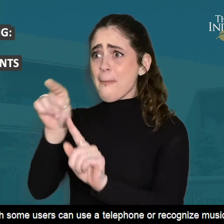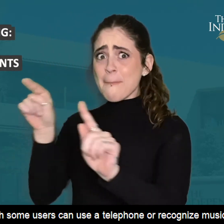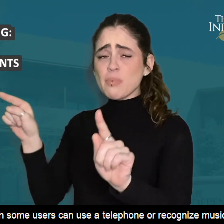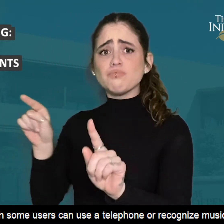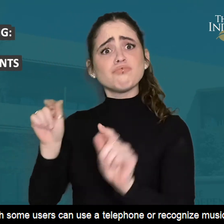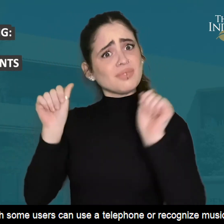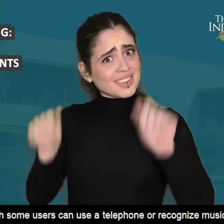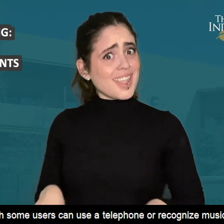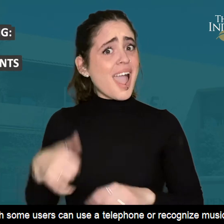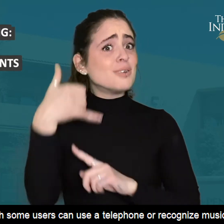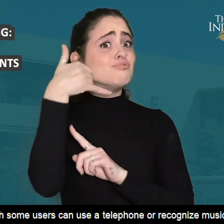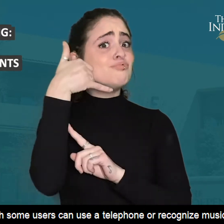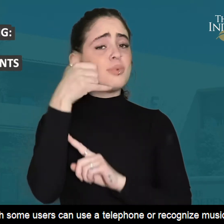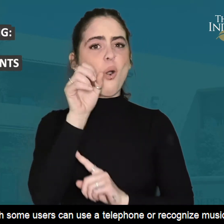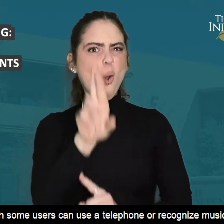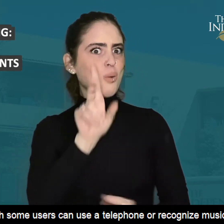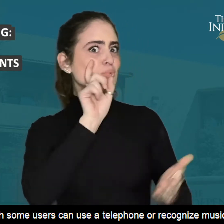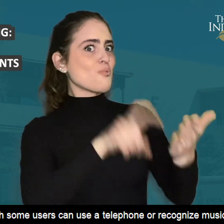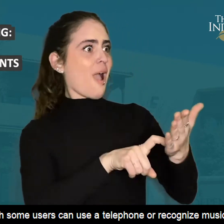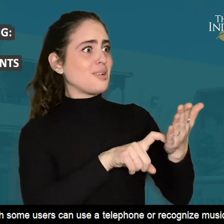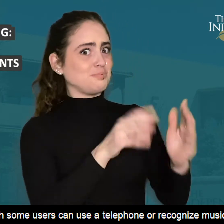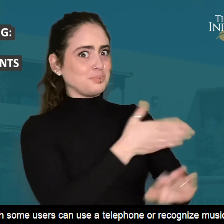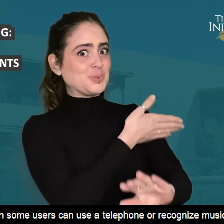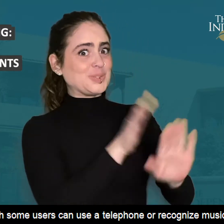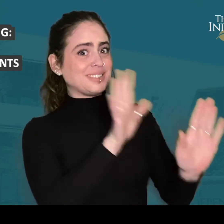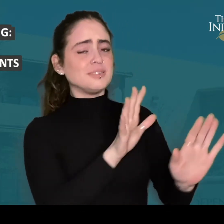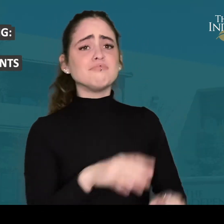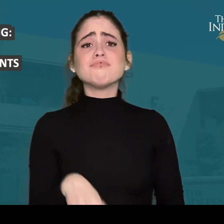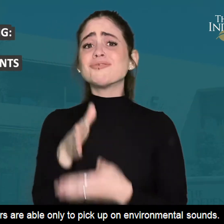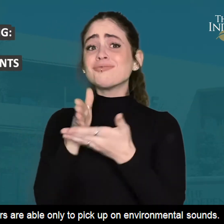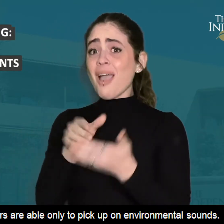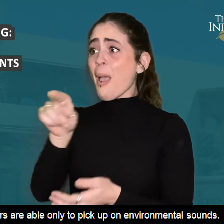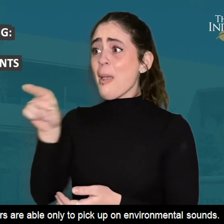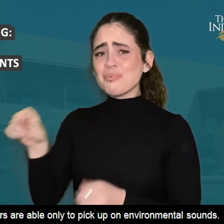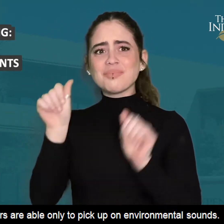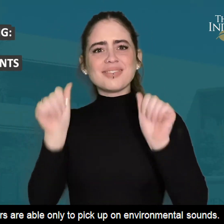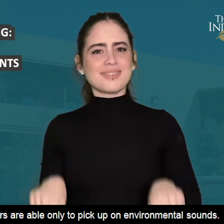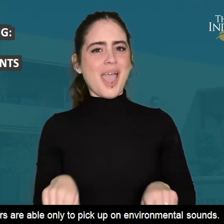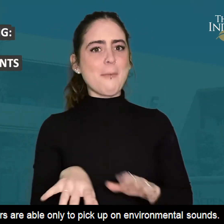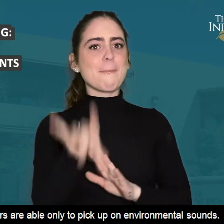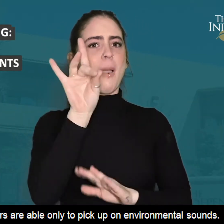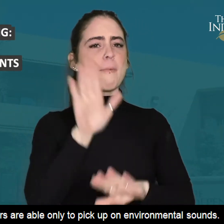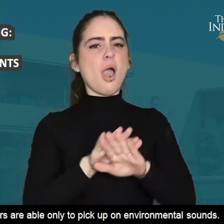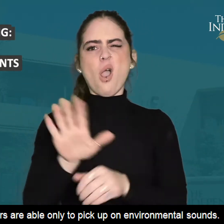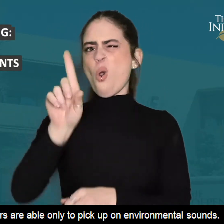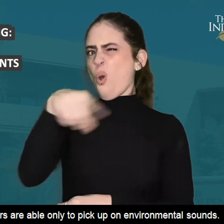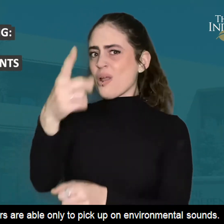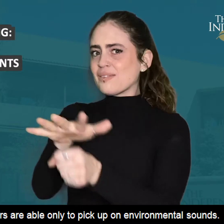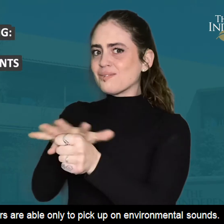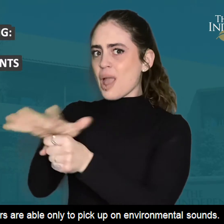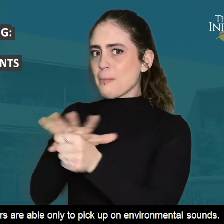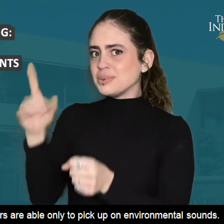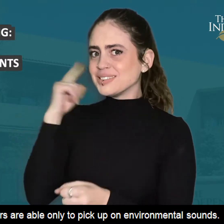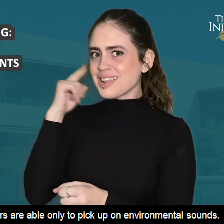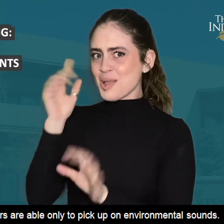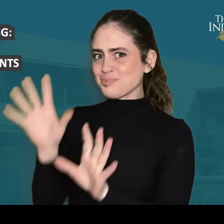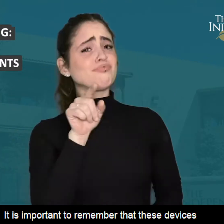Though some users can use a telephone or recognize music, others are only able to pick up on environmental